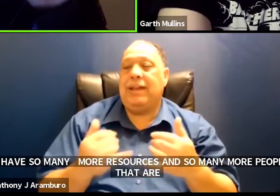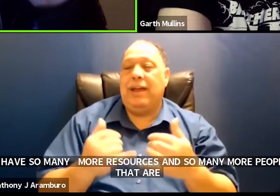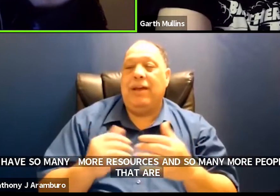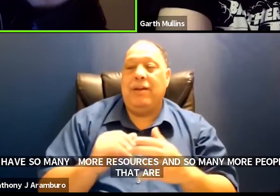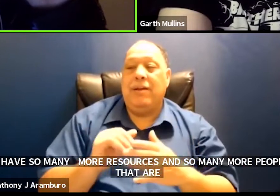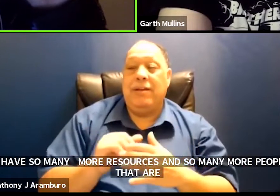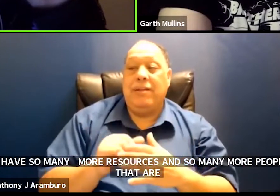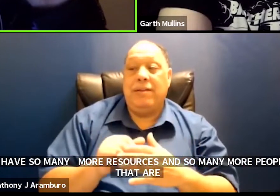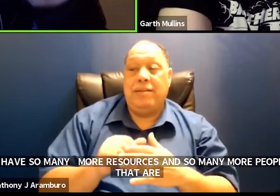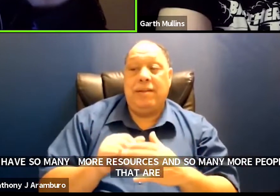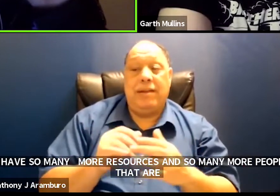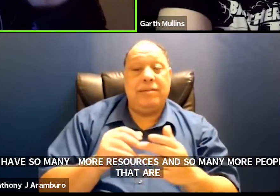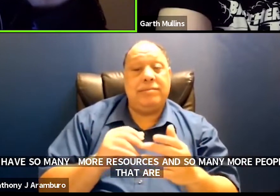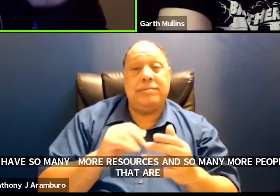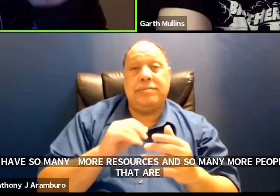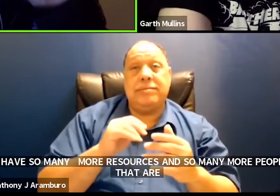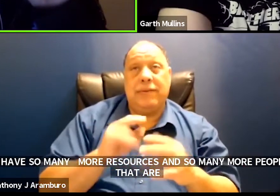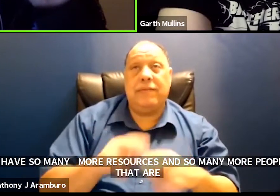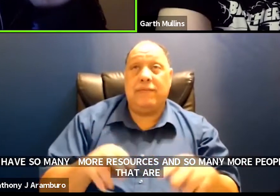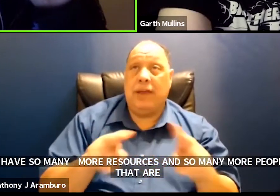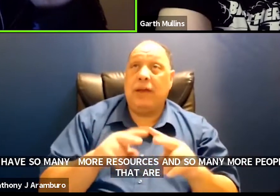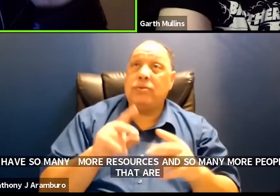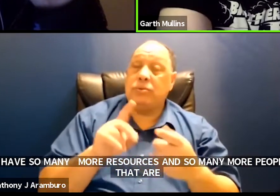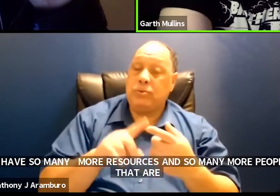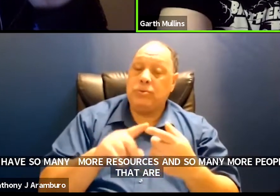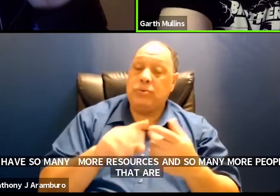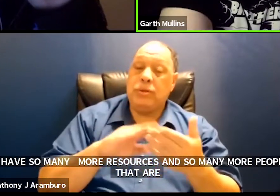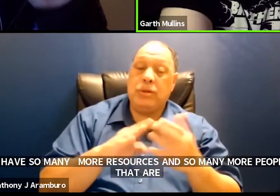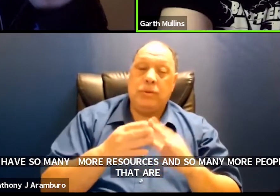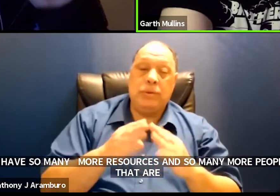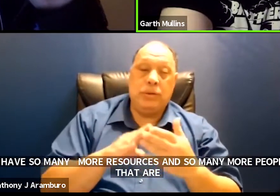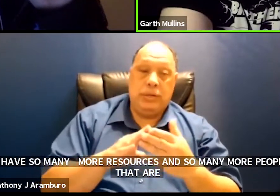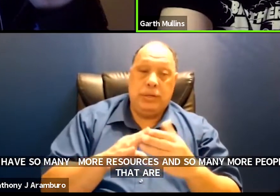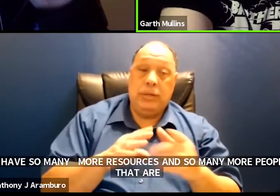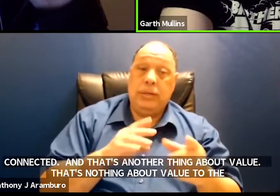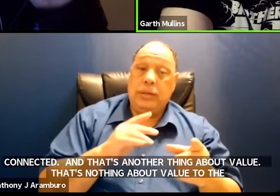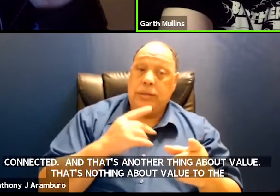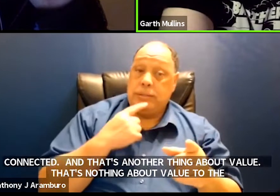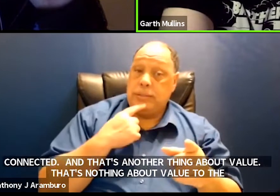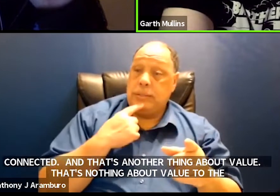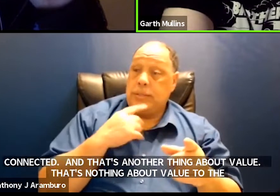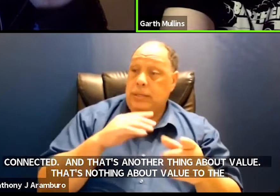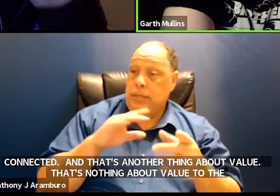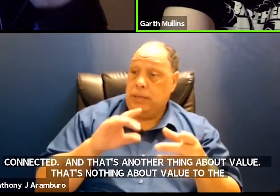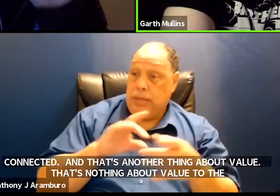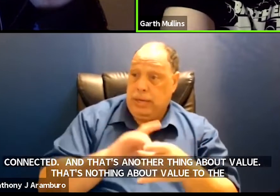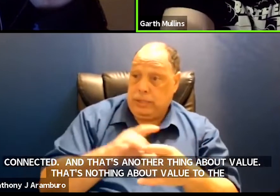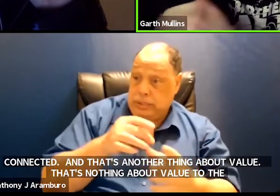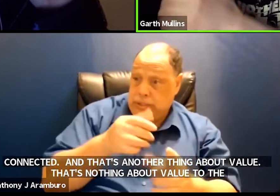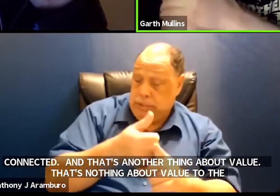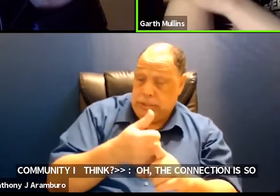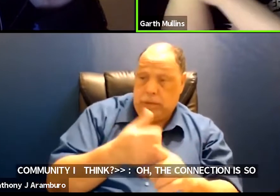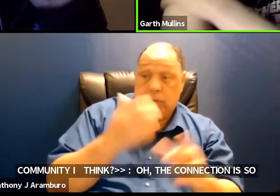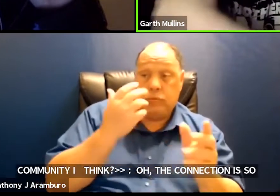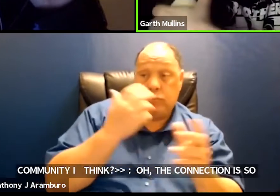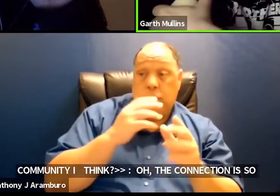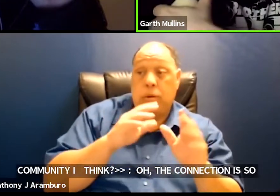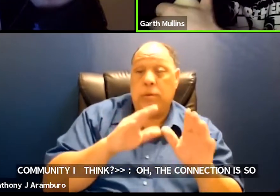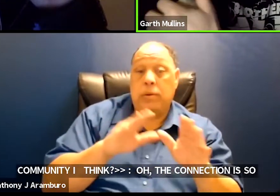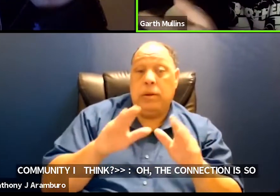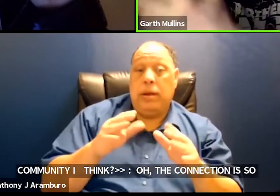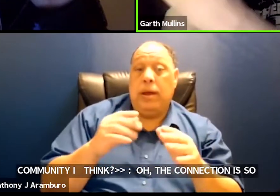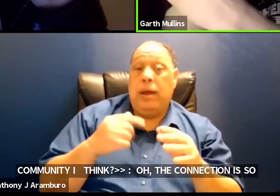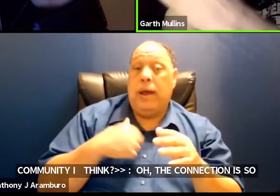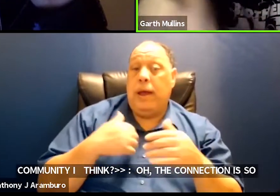value that's nothing but value to the community i think oh the connection is so important like um i have albinism right which is means you're legally